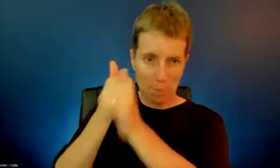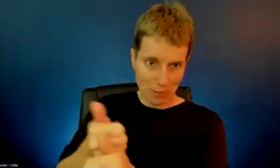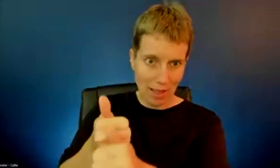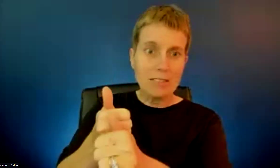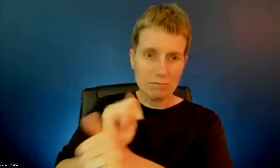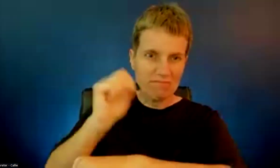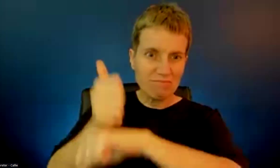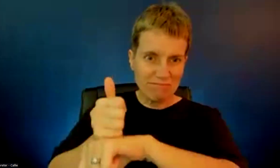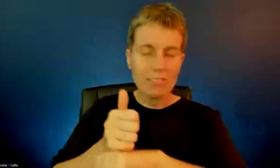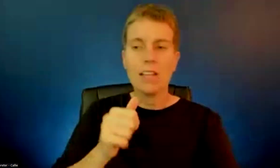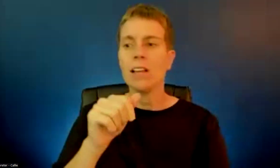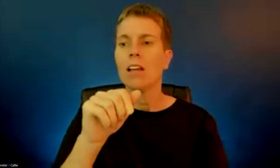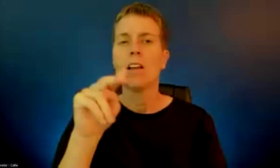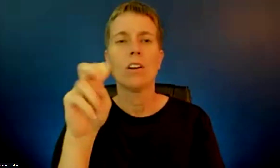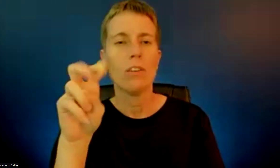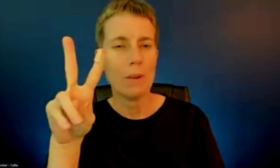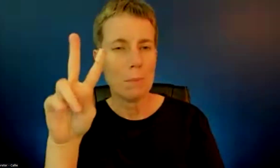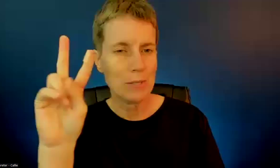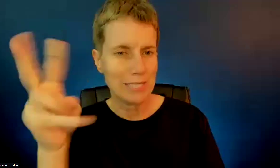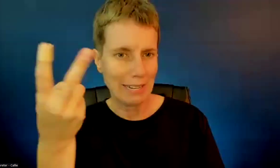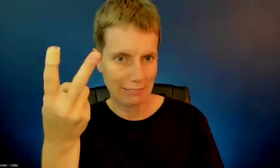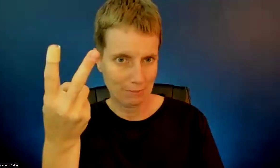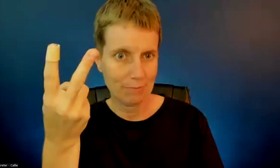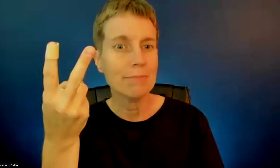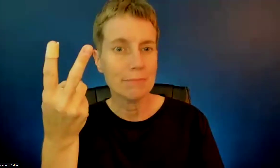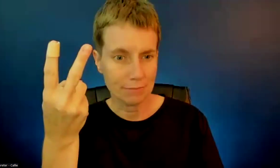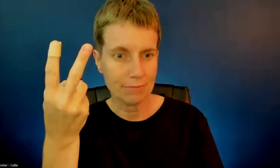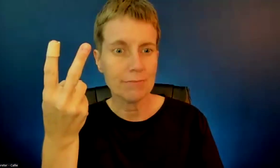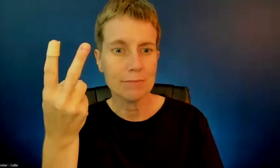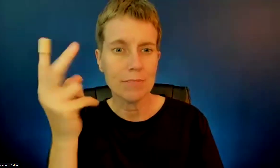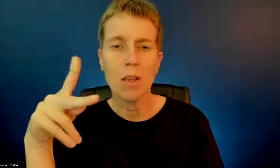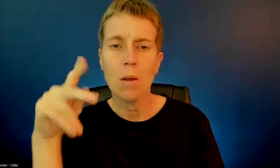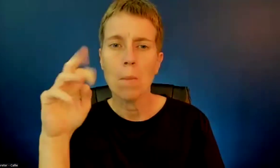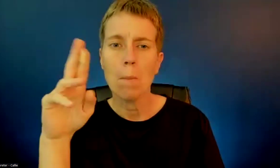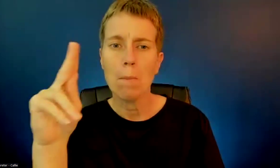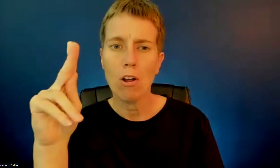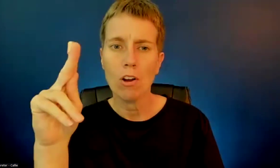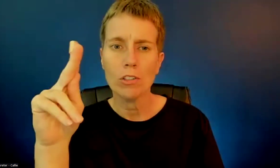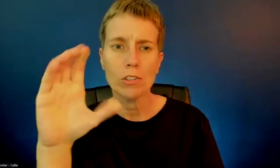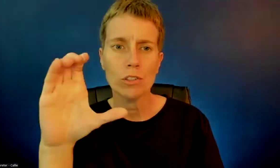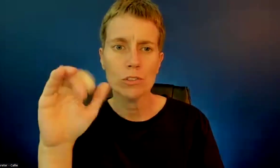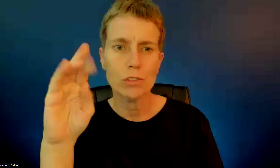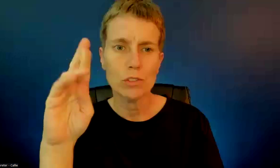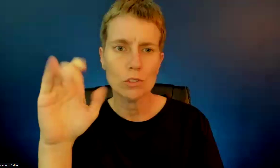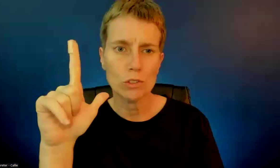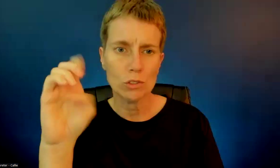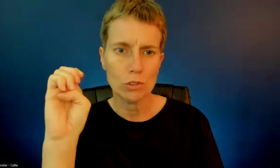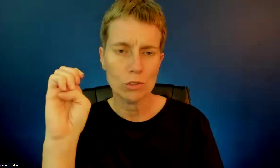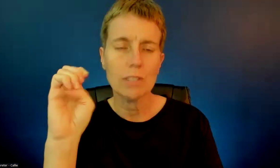2nd of November in Park Circle, starting at 2.30.